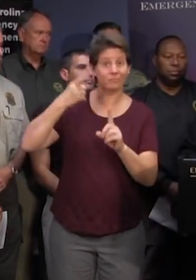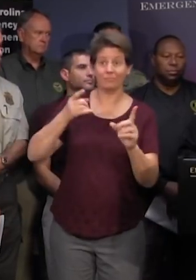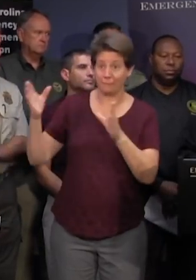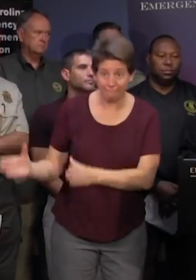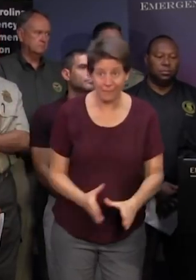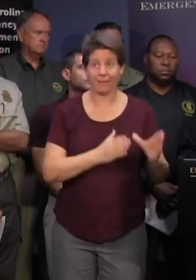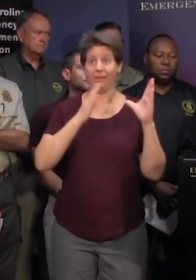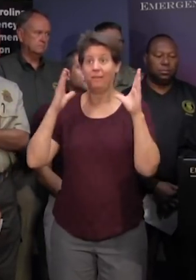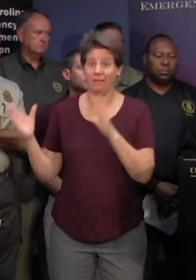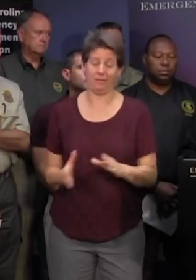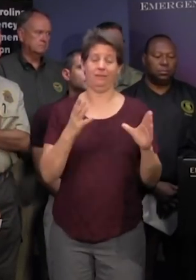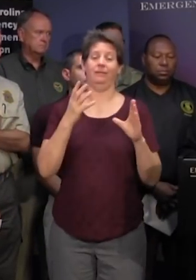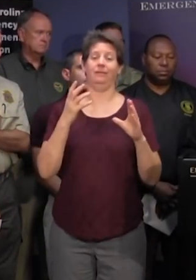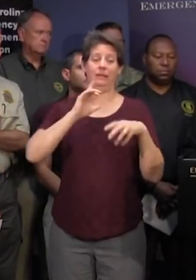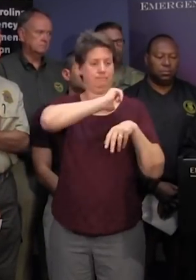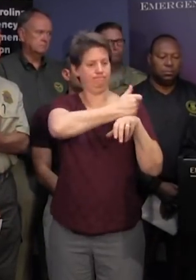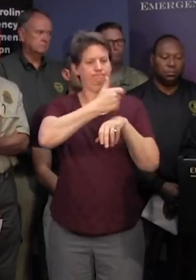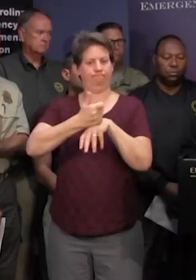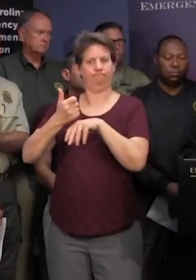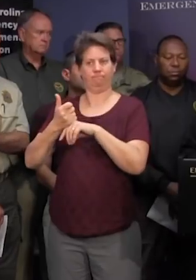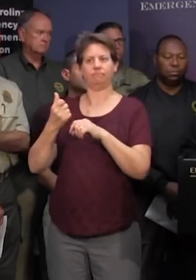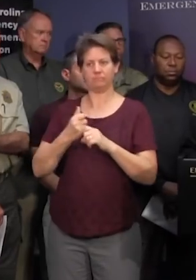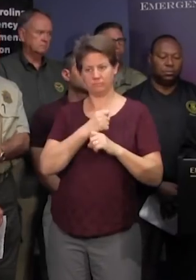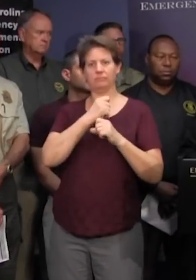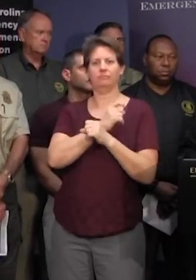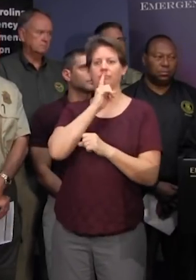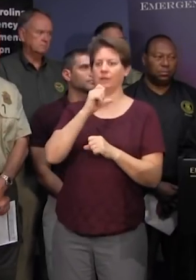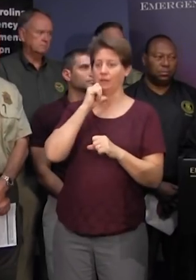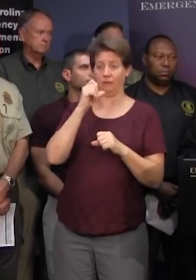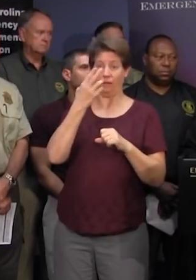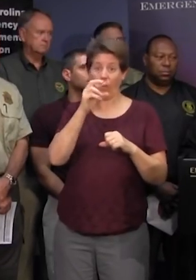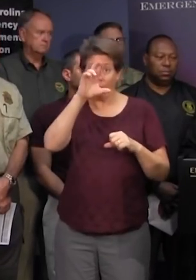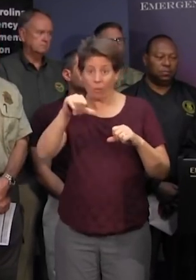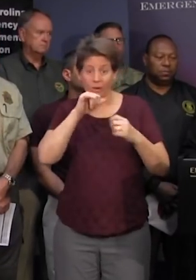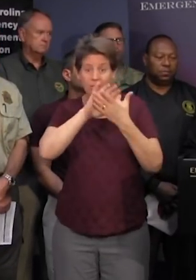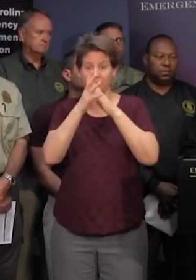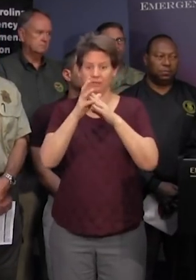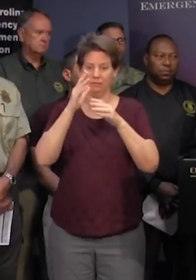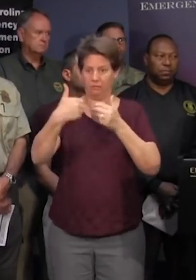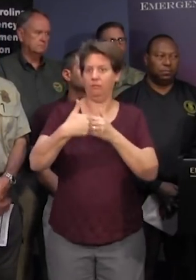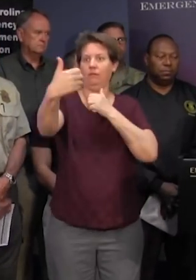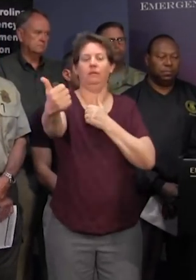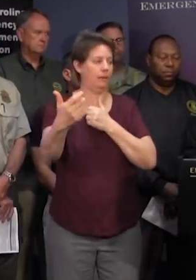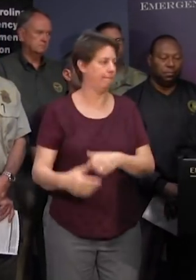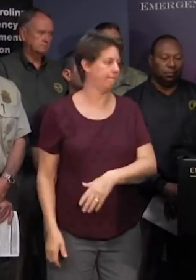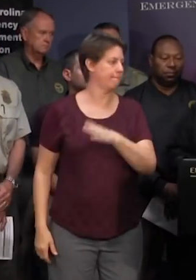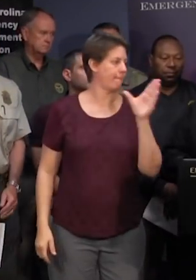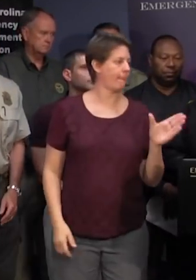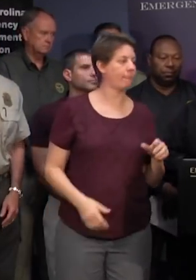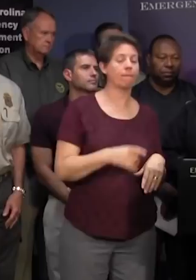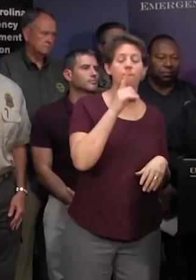preparation and putting things in place to make sure that we don't cut horry county off from the rest of the state and so with doing that